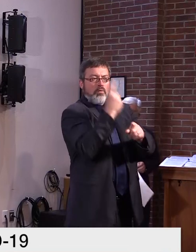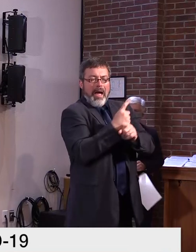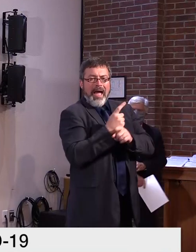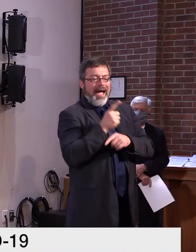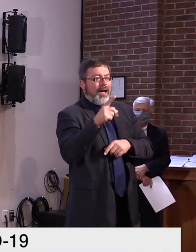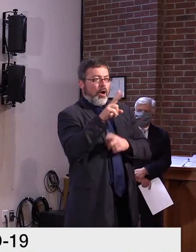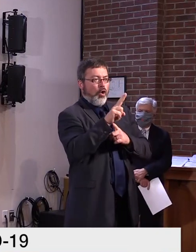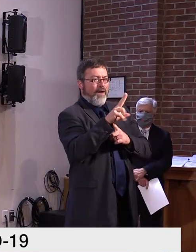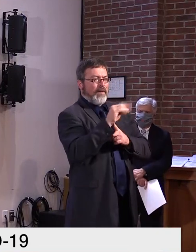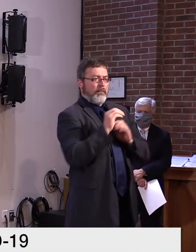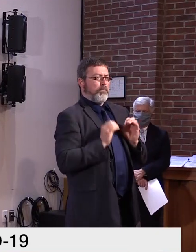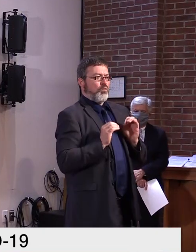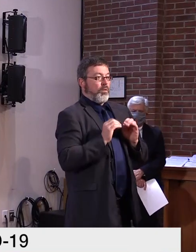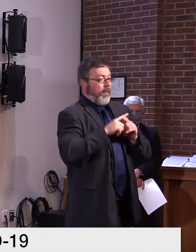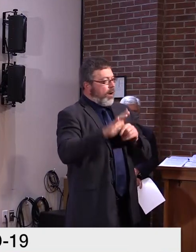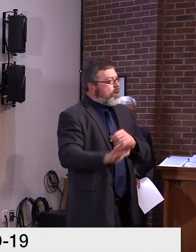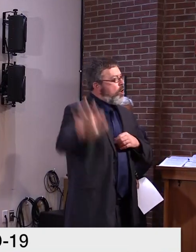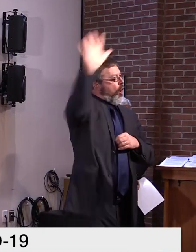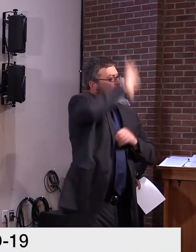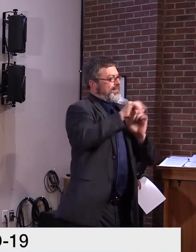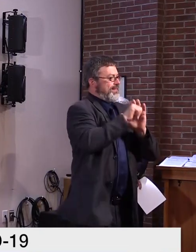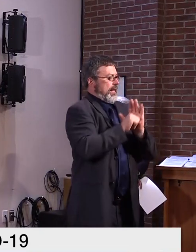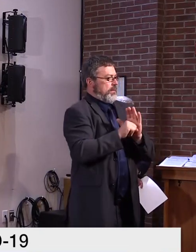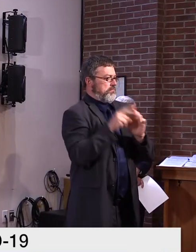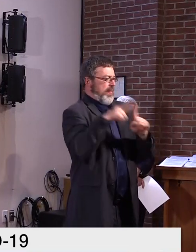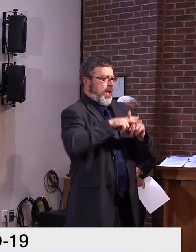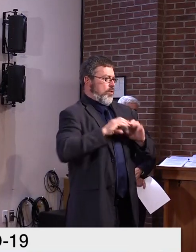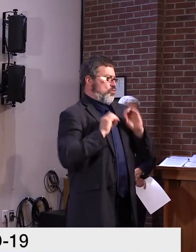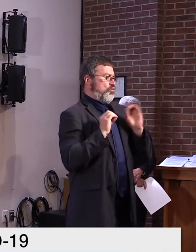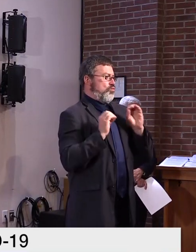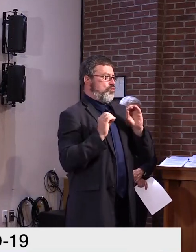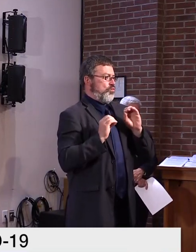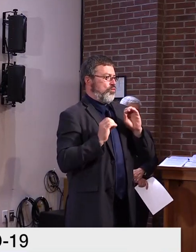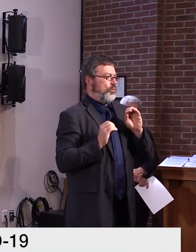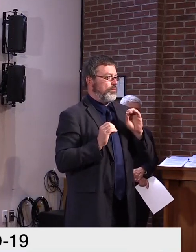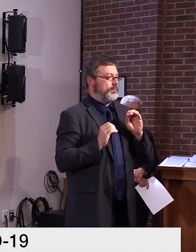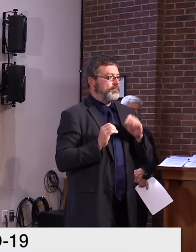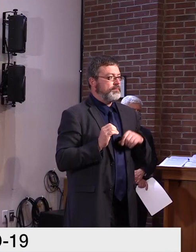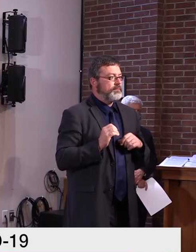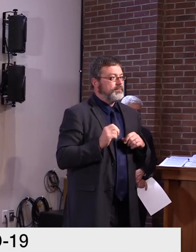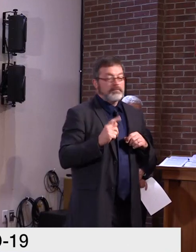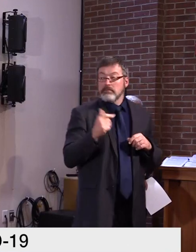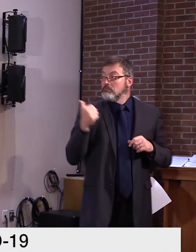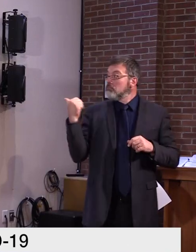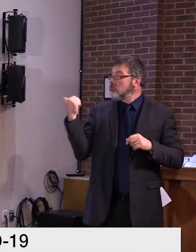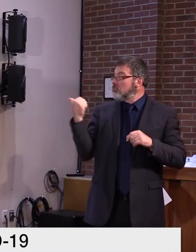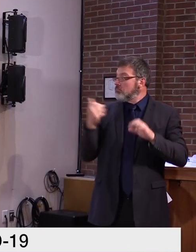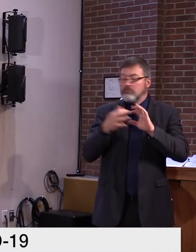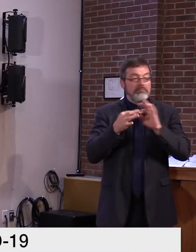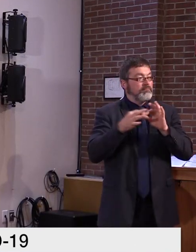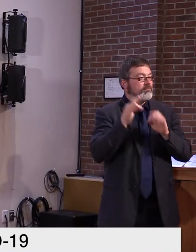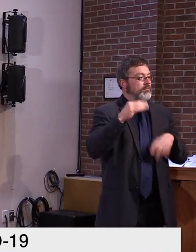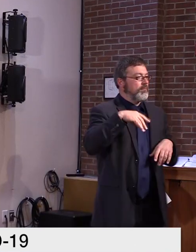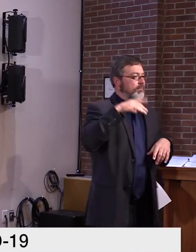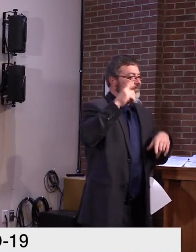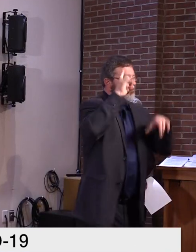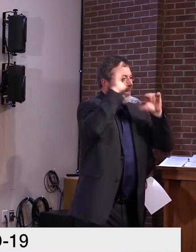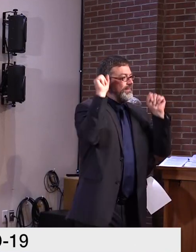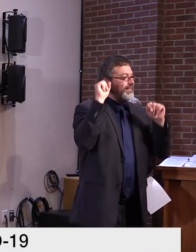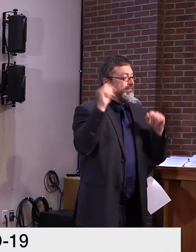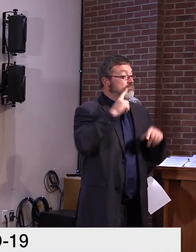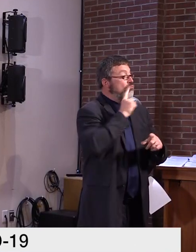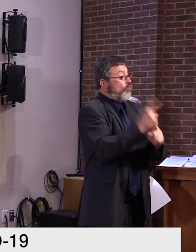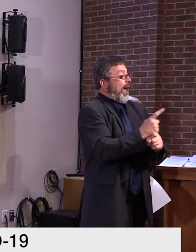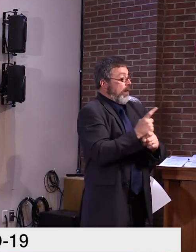Rich, did you hear the question? I did, sir. And I agree with Dr. Levine. We have no one in quarantine right now. Everyone has recovered and back with their